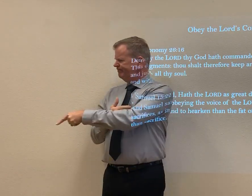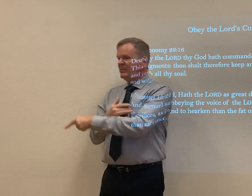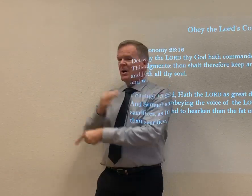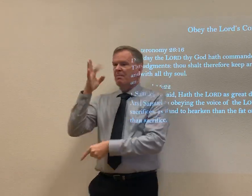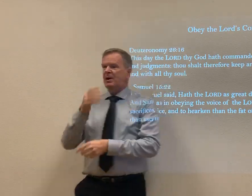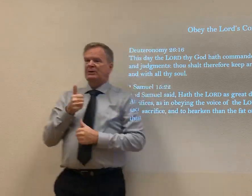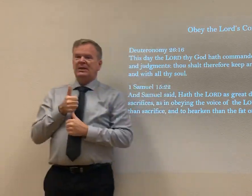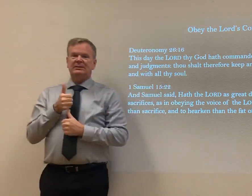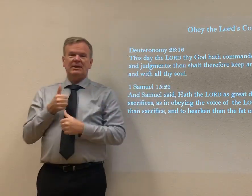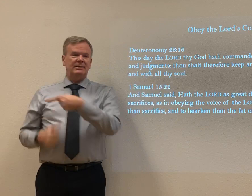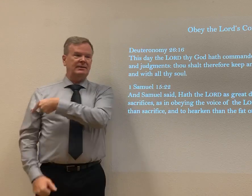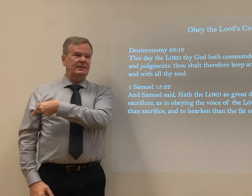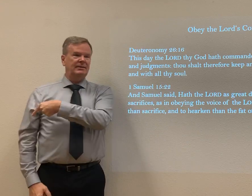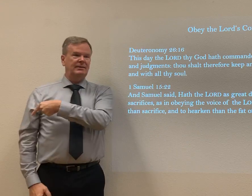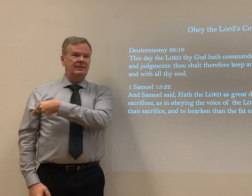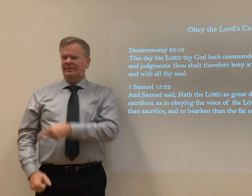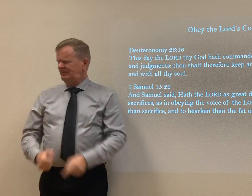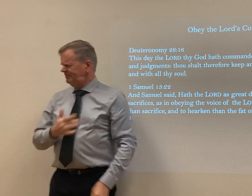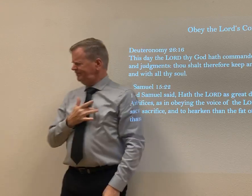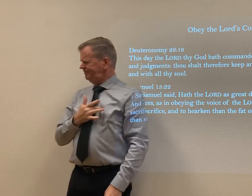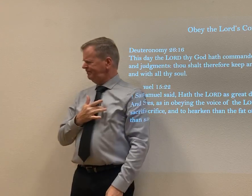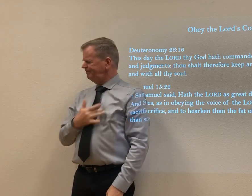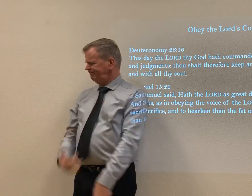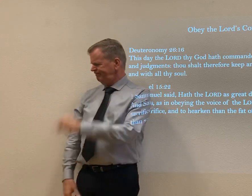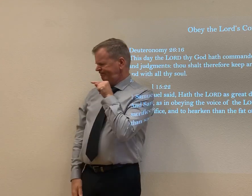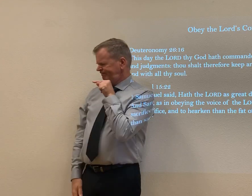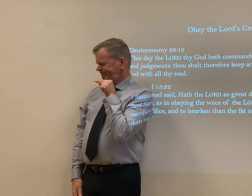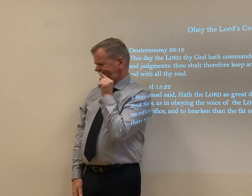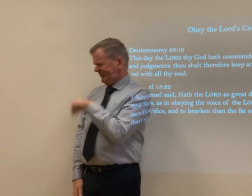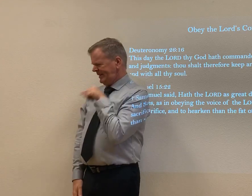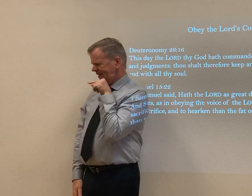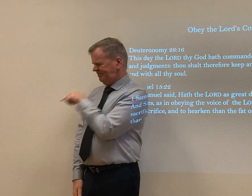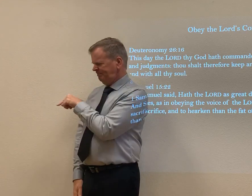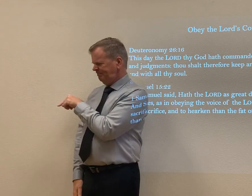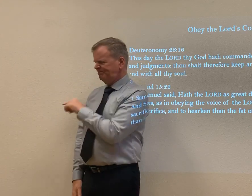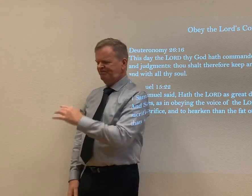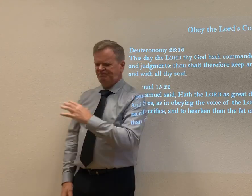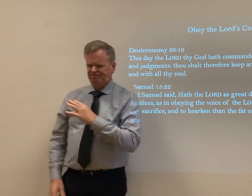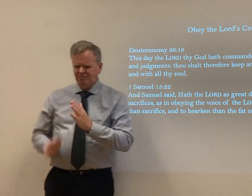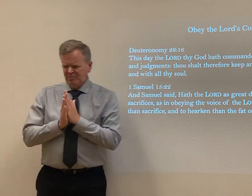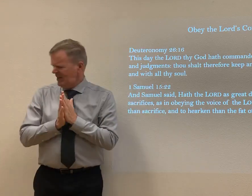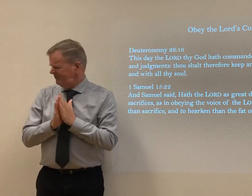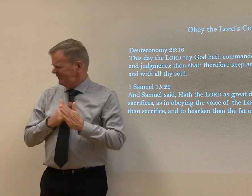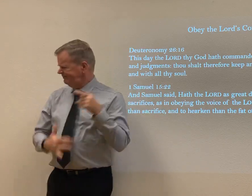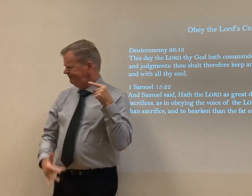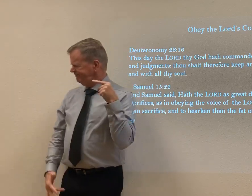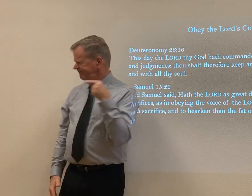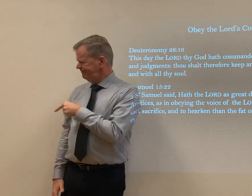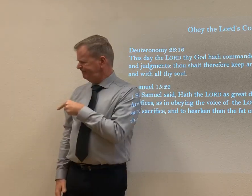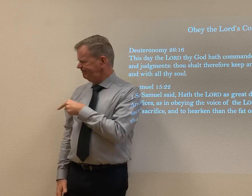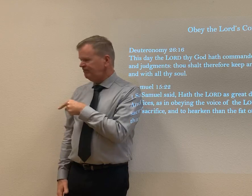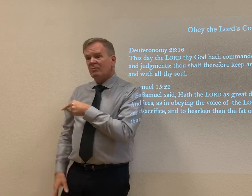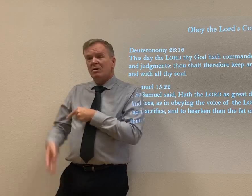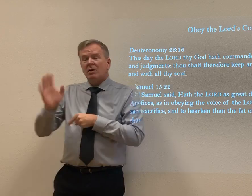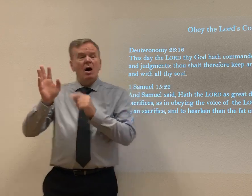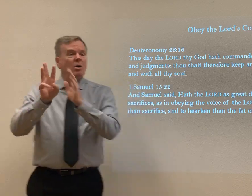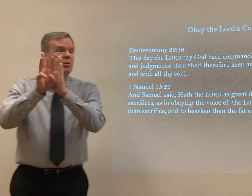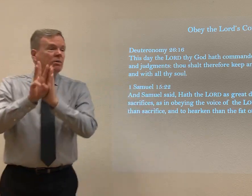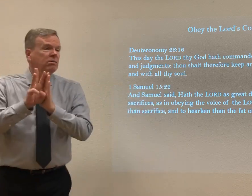said, you, to the pastor's assistant, you, I feel God speaking to me about